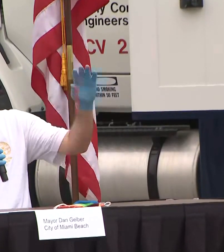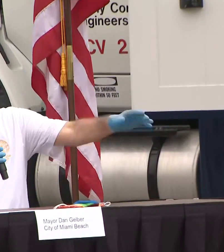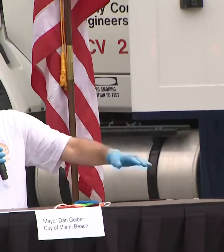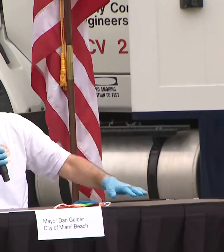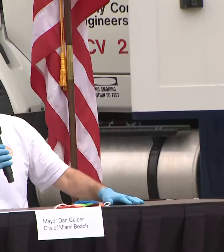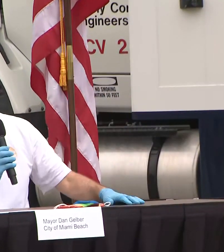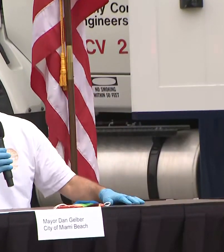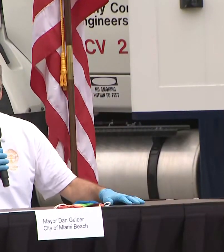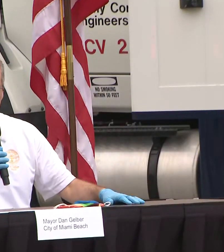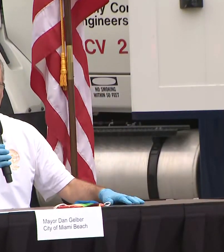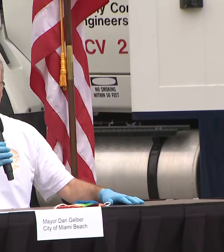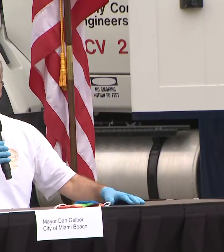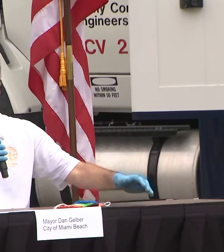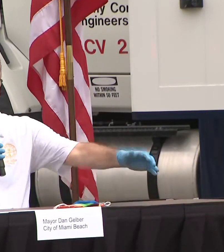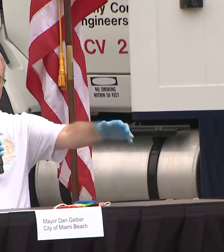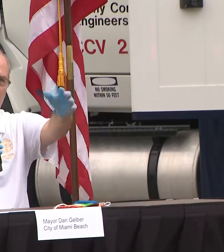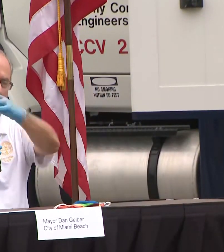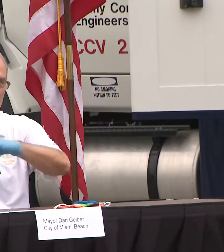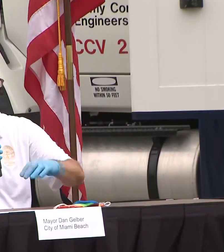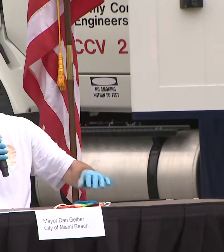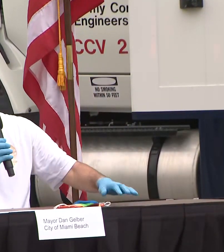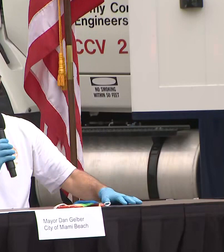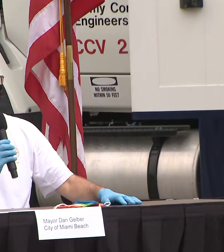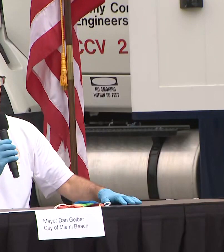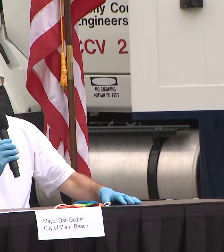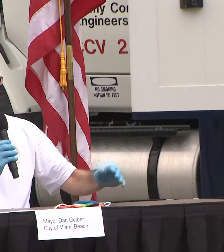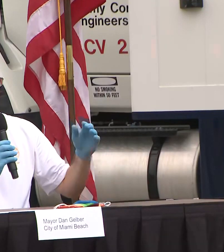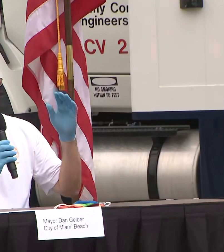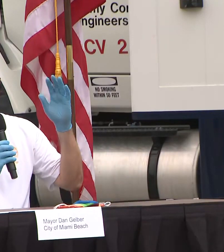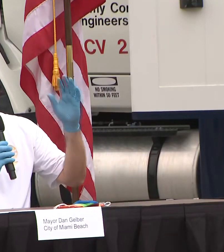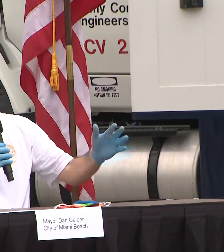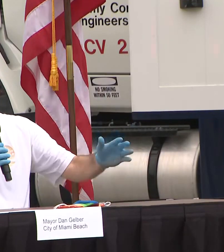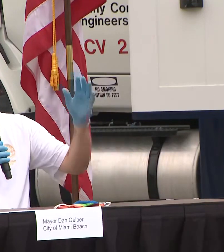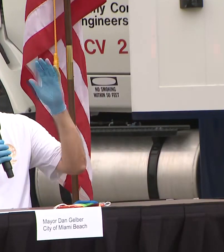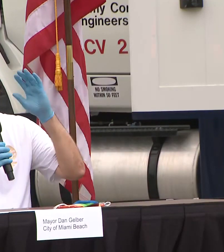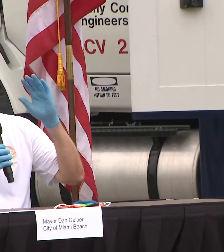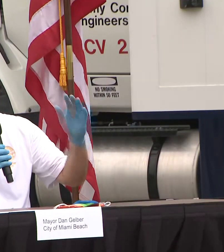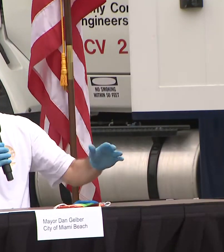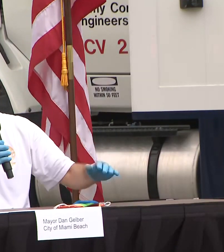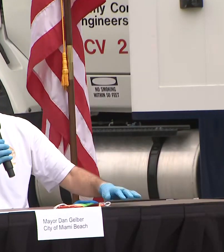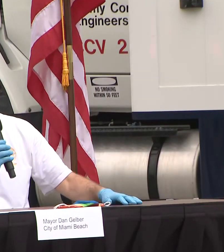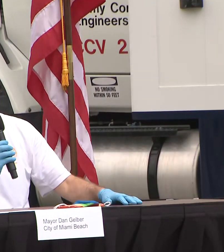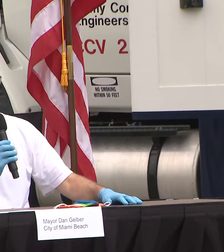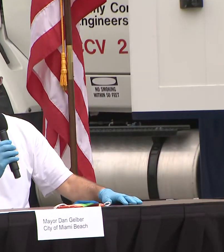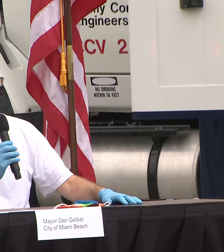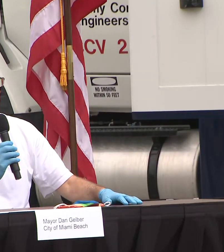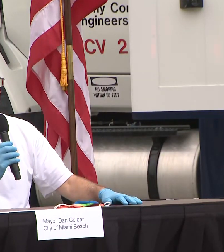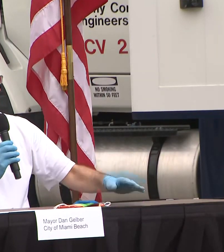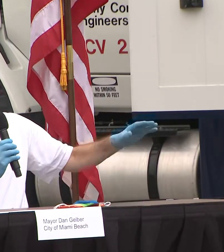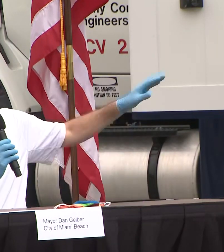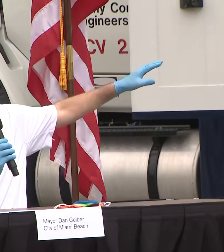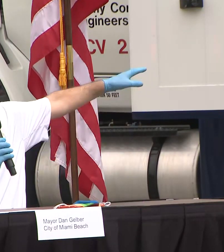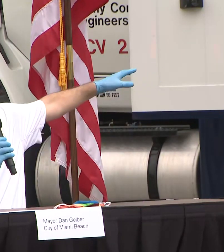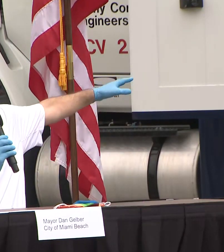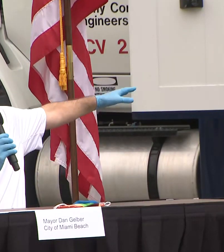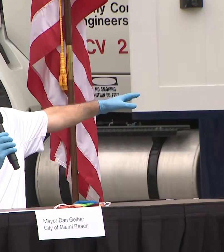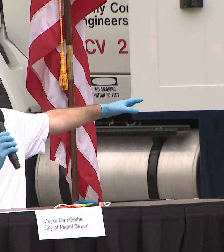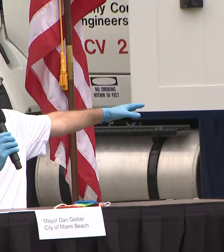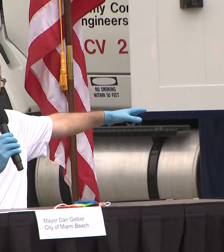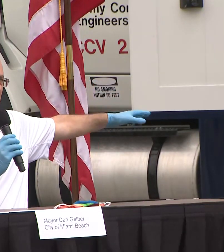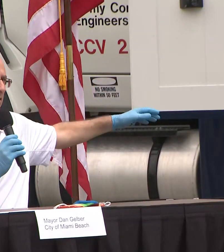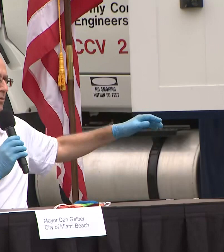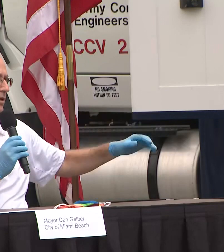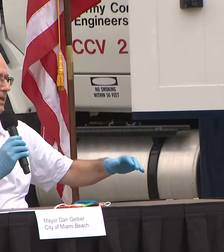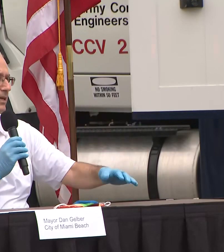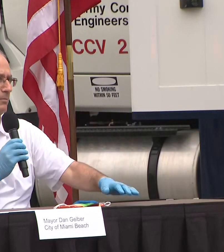our promenades like Lincoln Road and Ocean Drive our parks we want them to go to our venues and our bars and we want them to come here to this